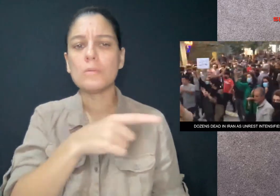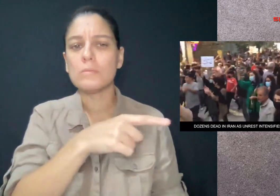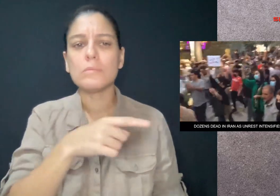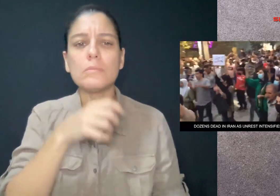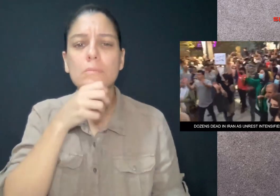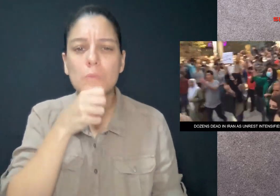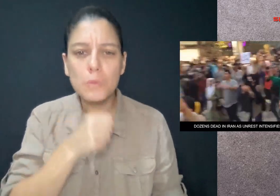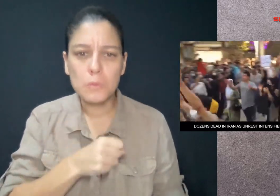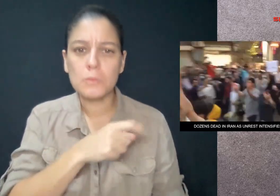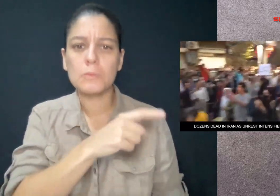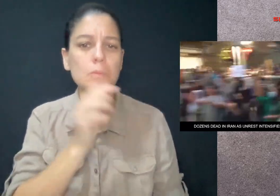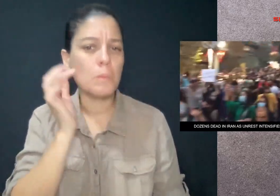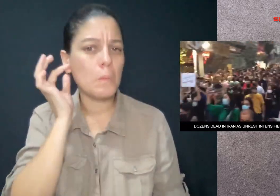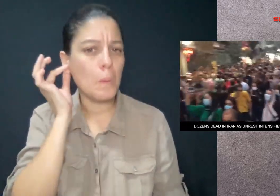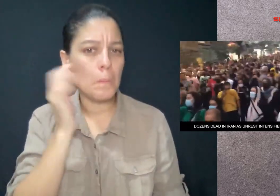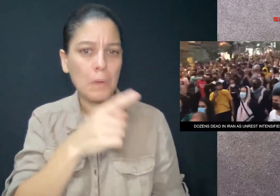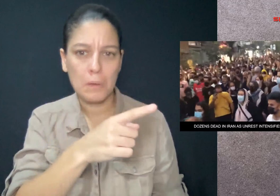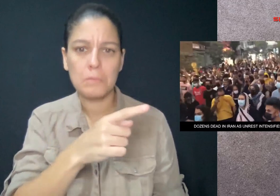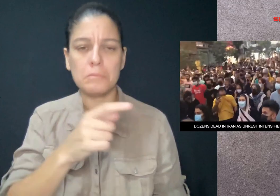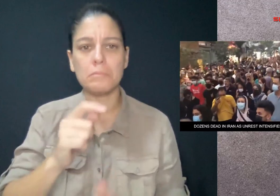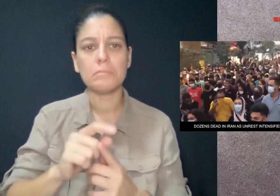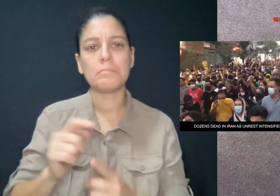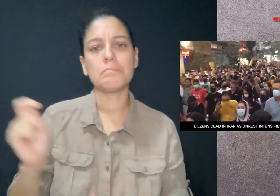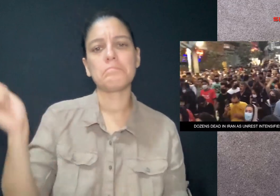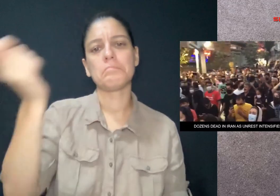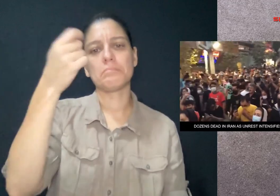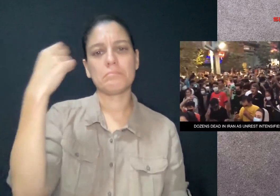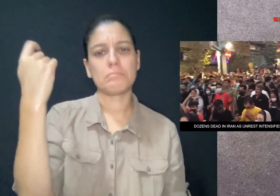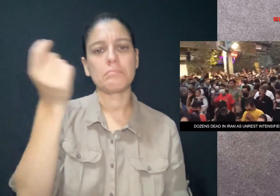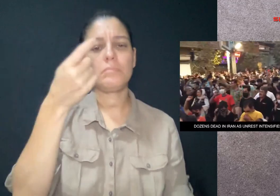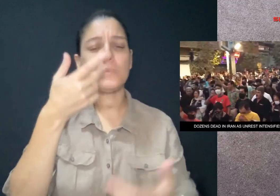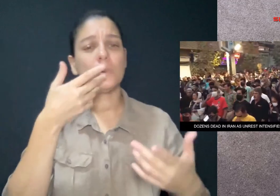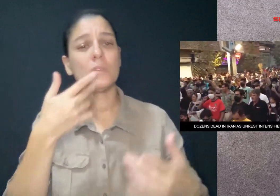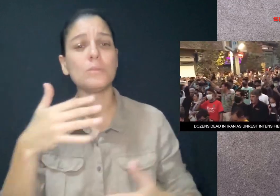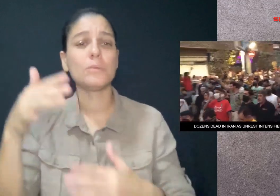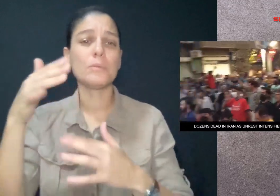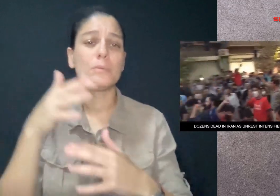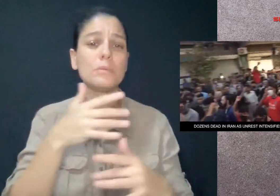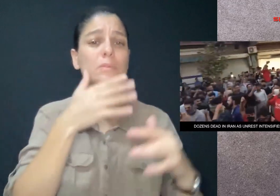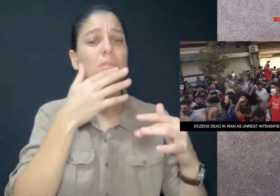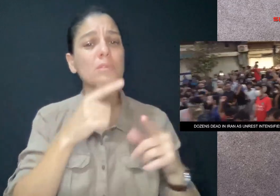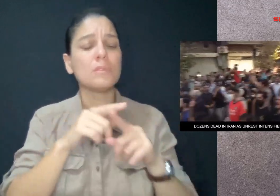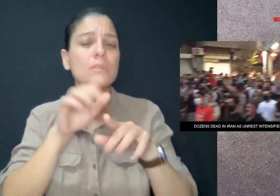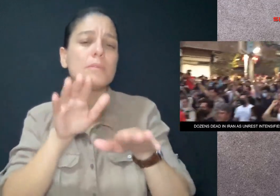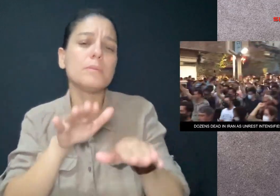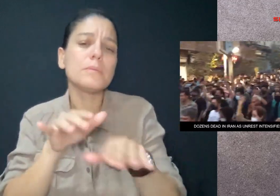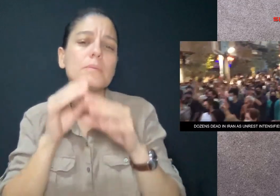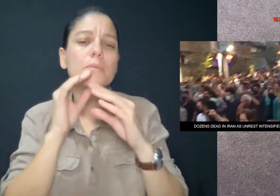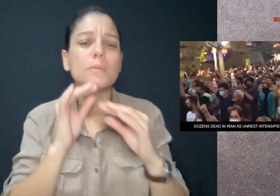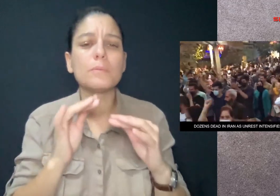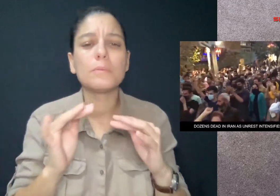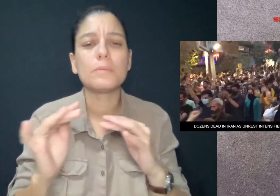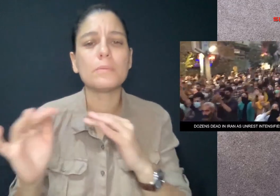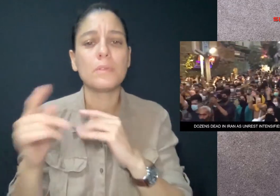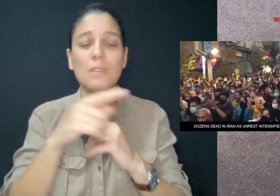But even those who are just watching joined in as well. An old woman was seen waving her